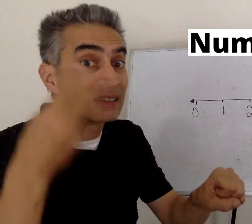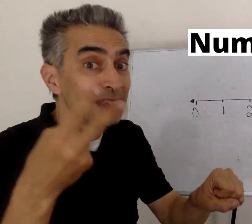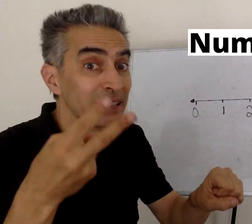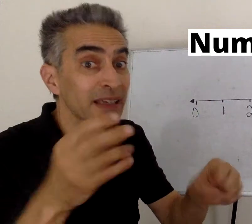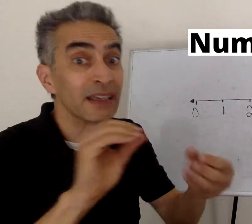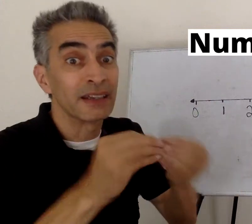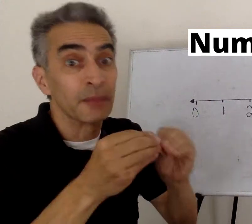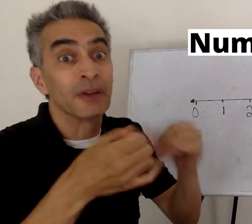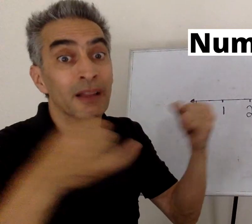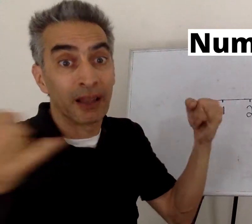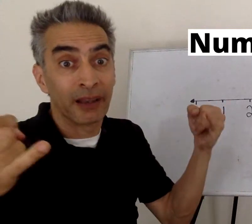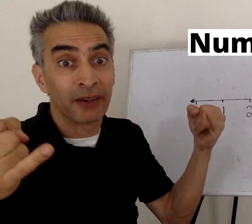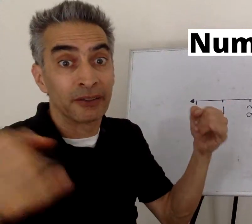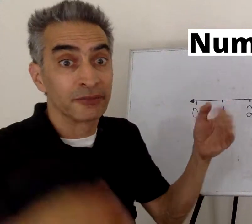Now you can see the number line.